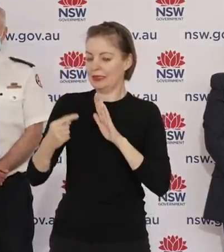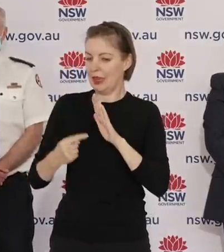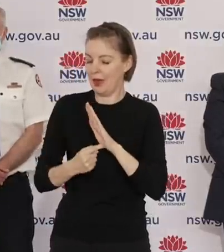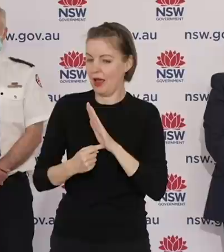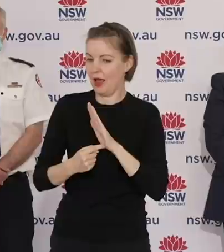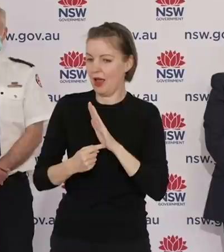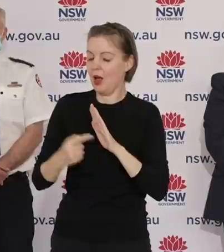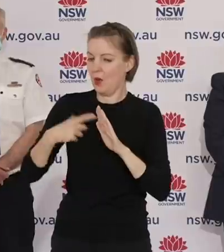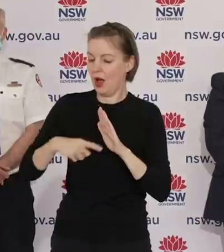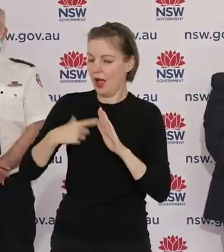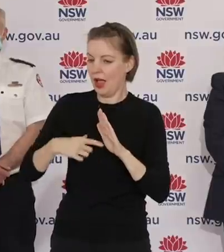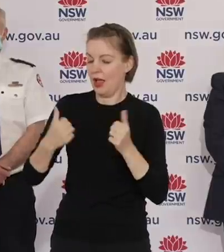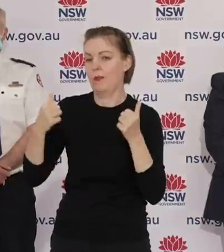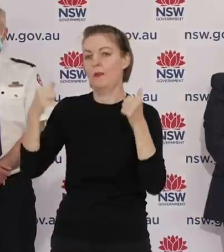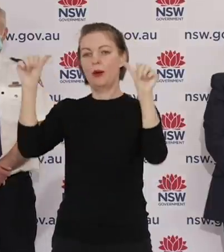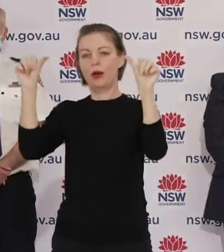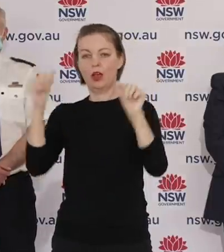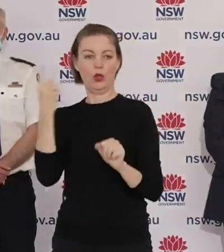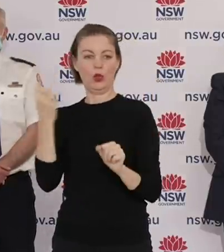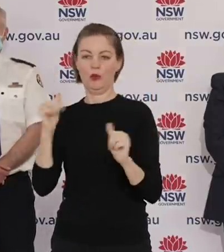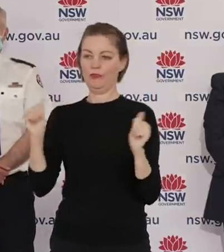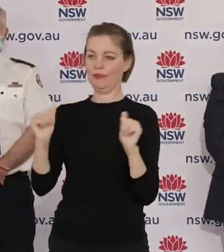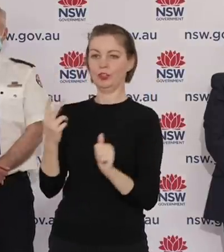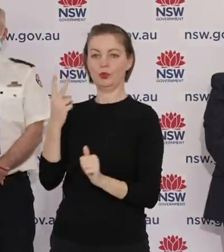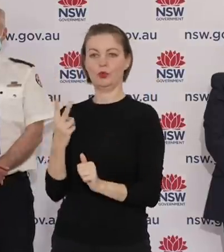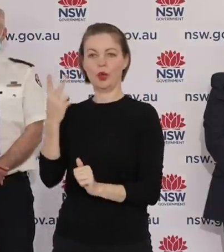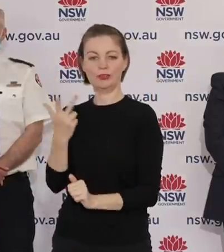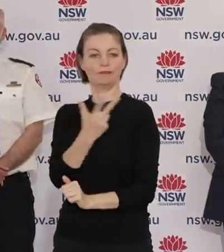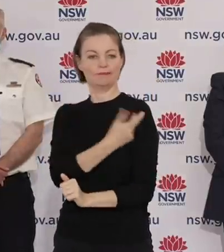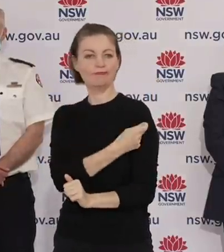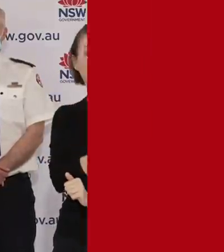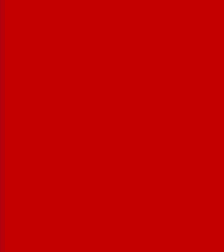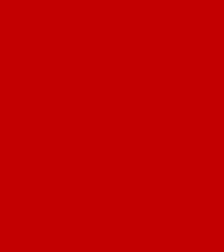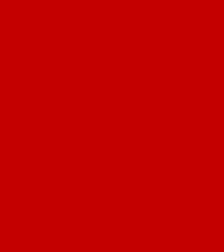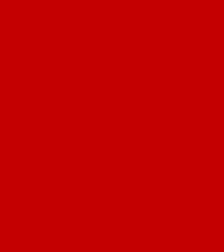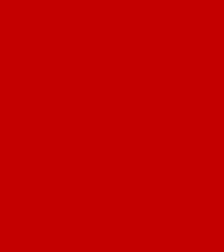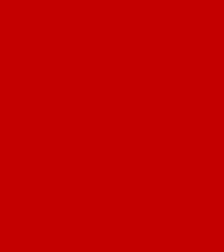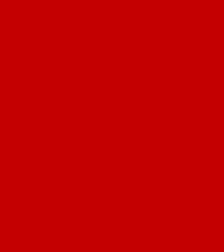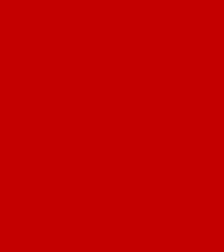are going to kick in in the numbers and show that the spread's reducing.